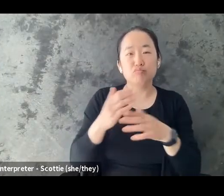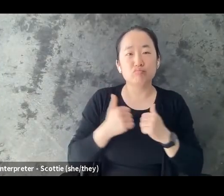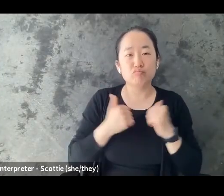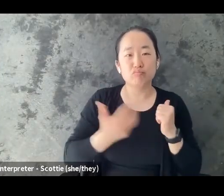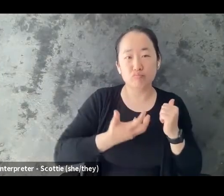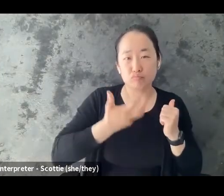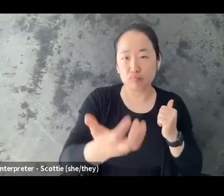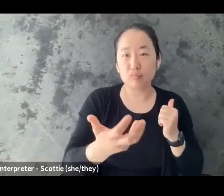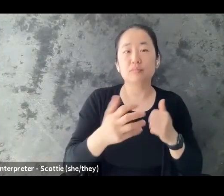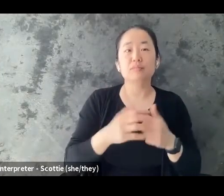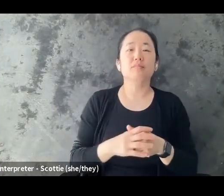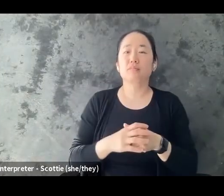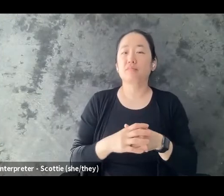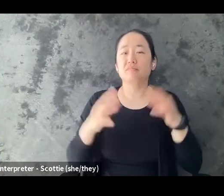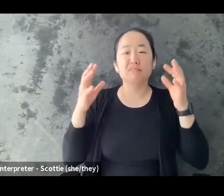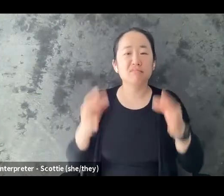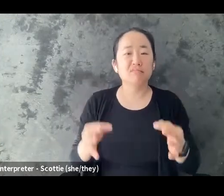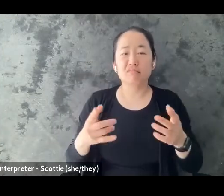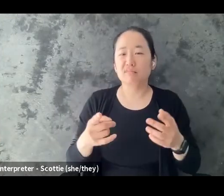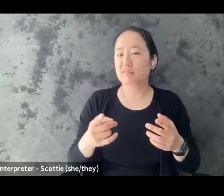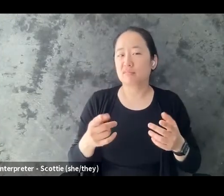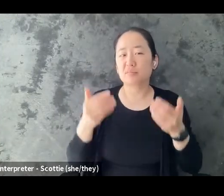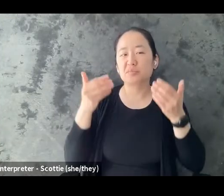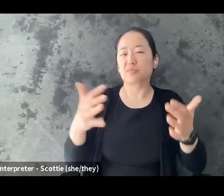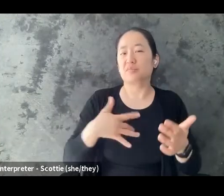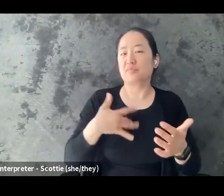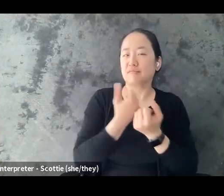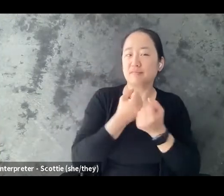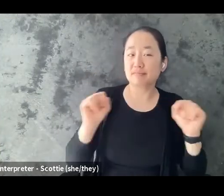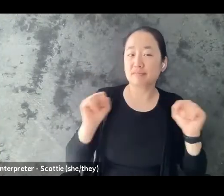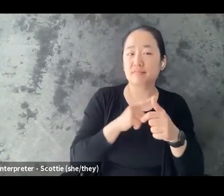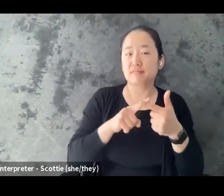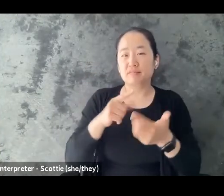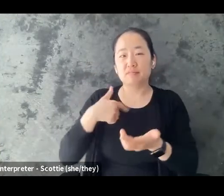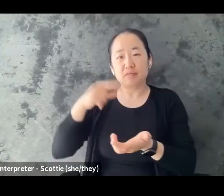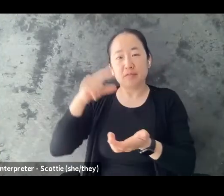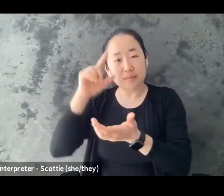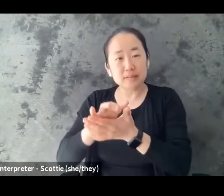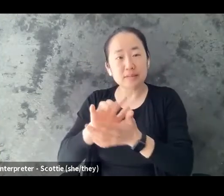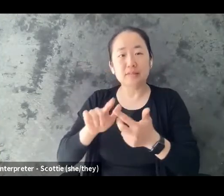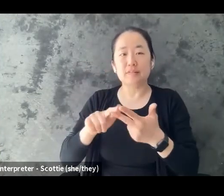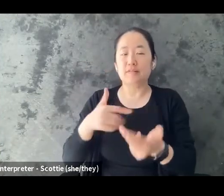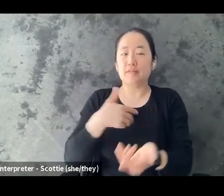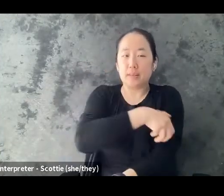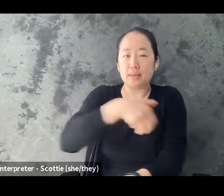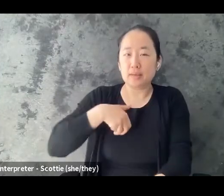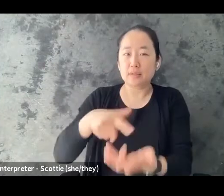feel safe, to be believed, to feel empowered, to feel supported, validated, held,